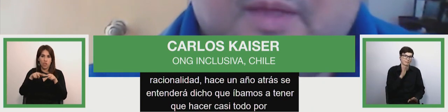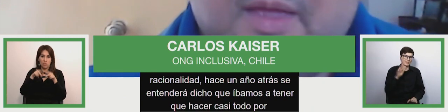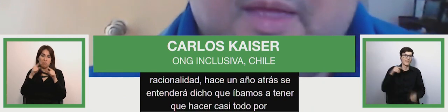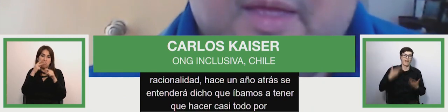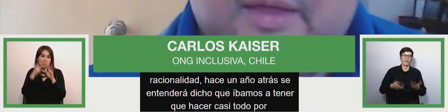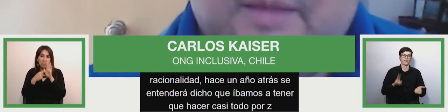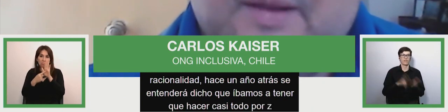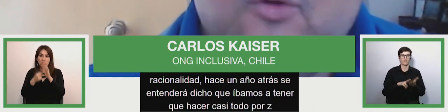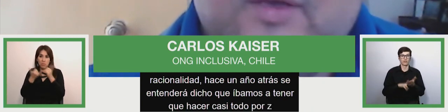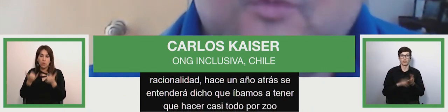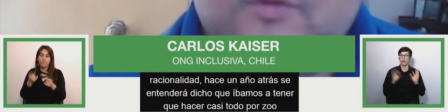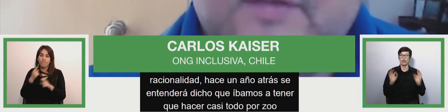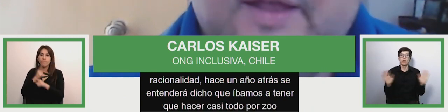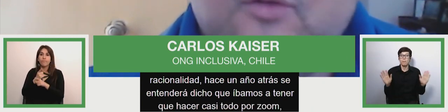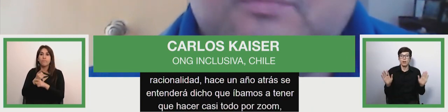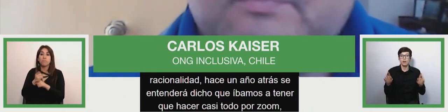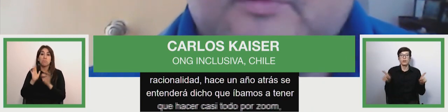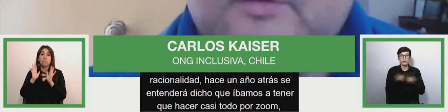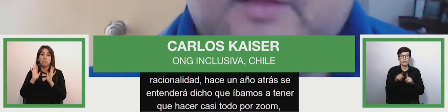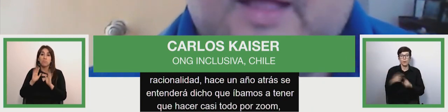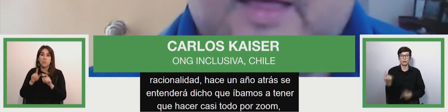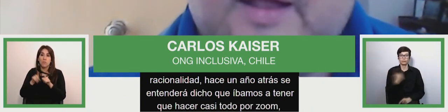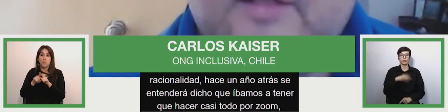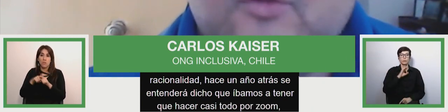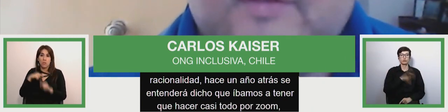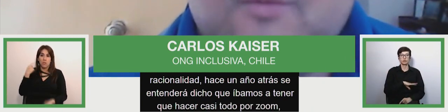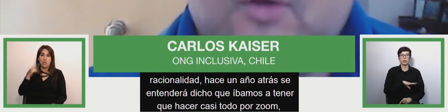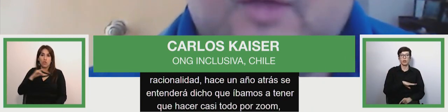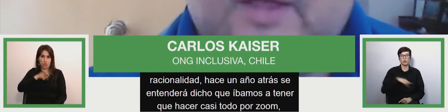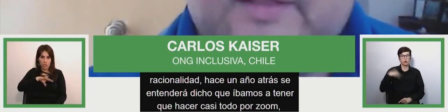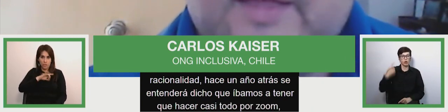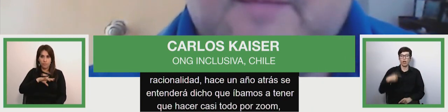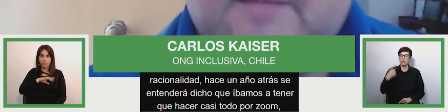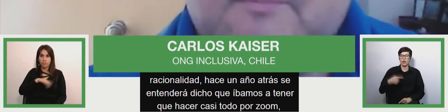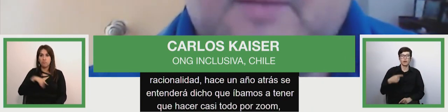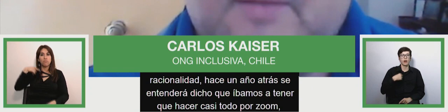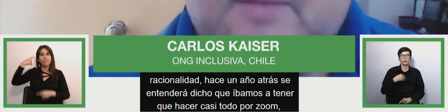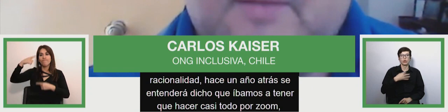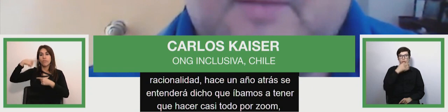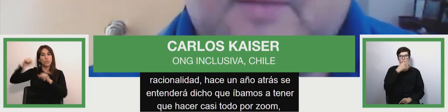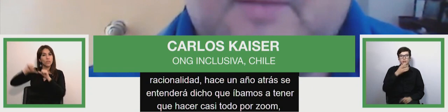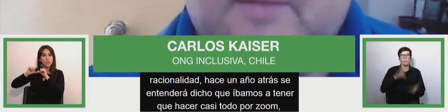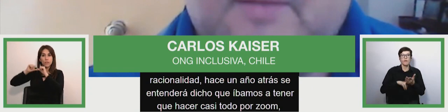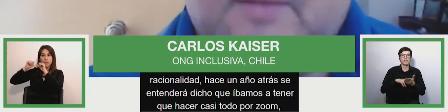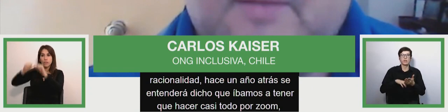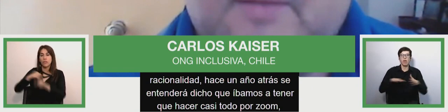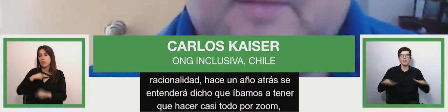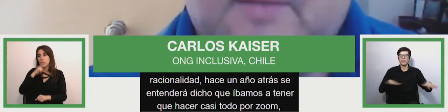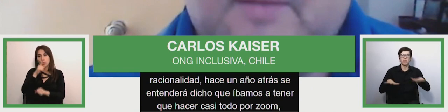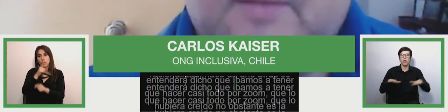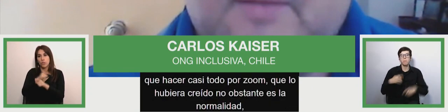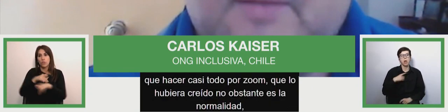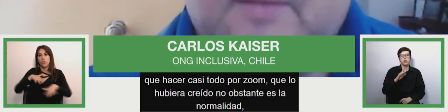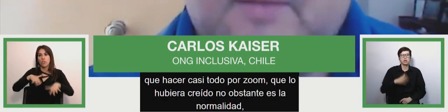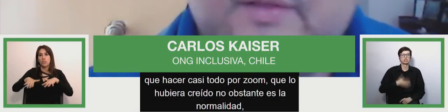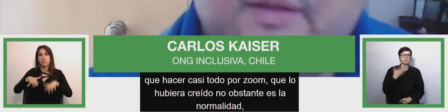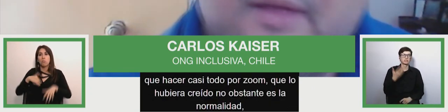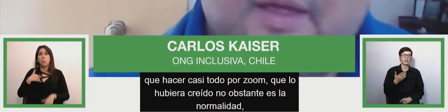a year ago somebody had said that we're going to have everything through zoom who would have believed that